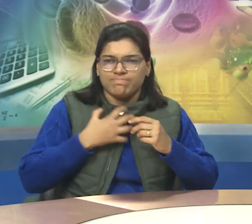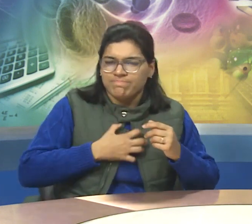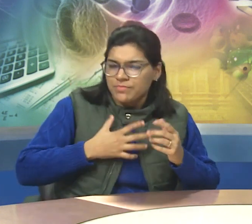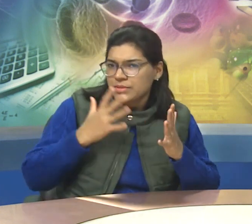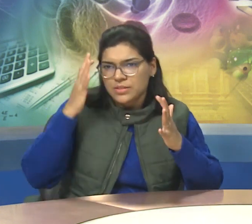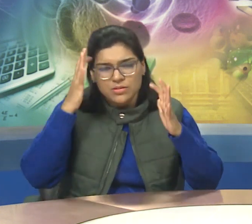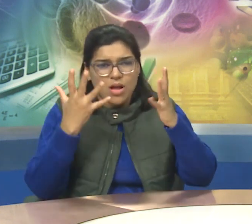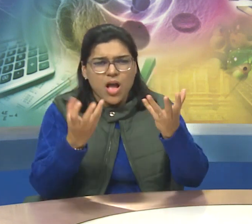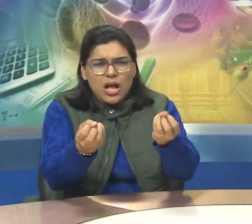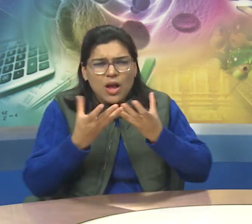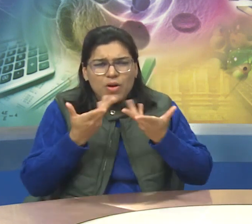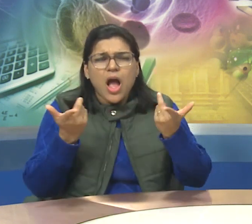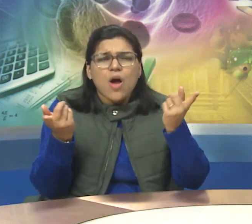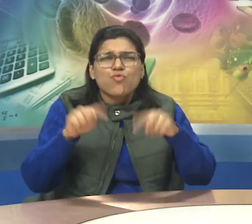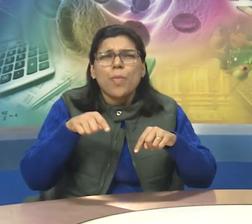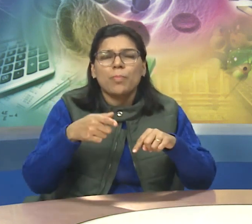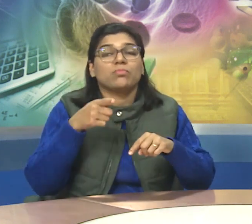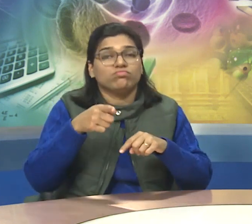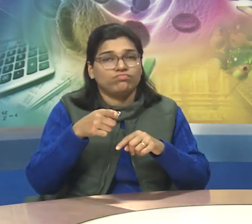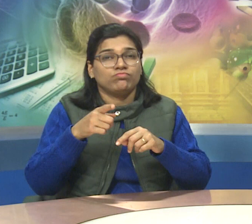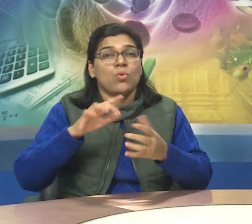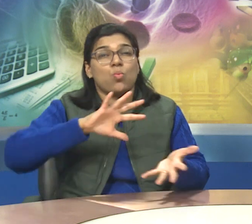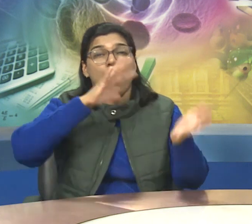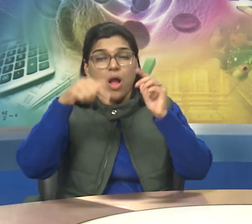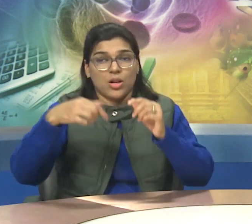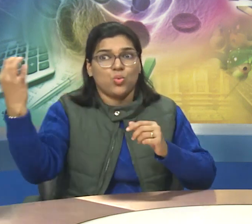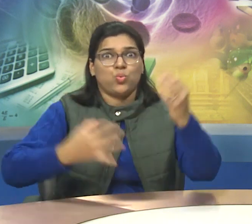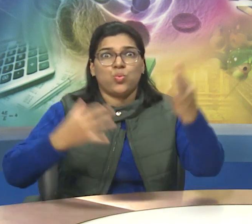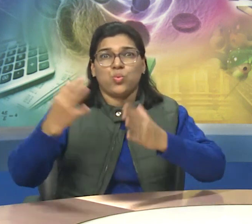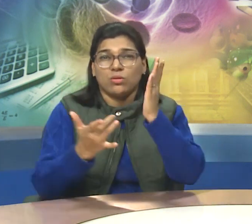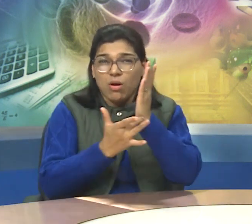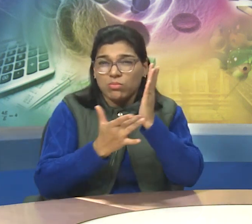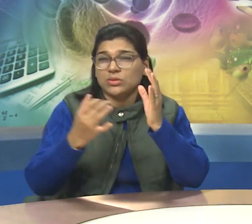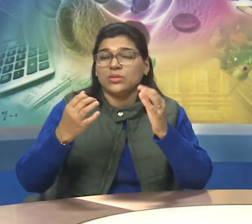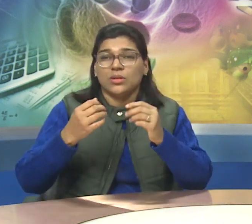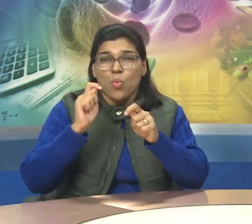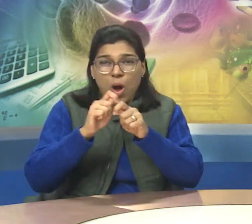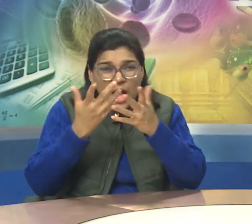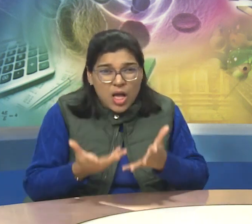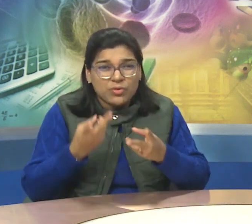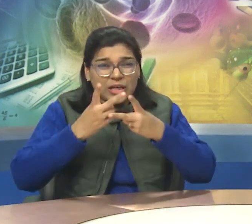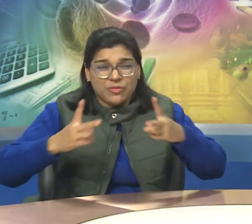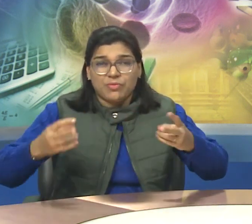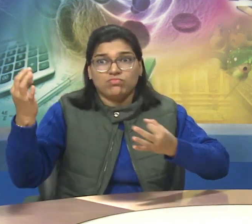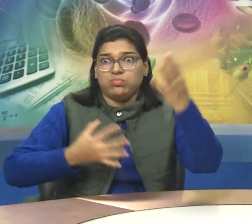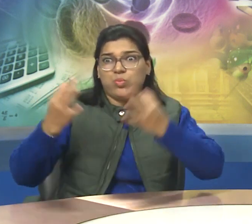It should be teach us to cope with the stress